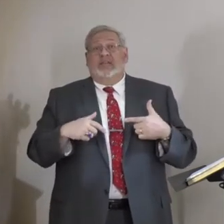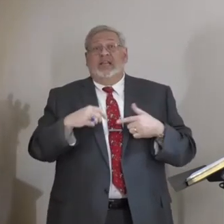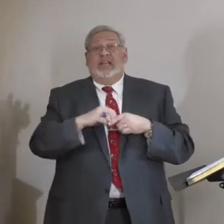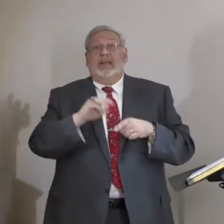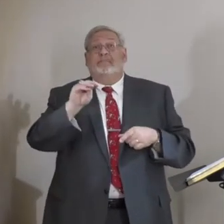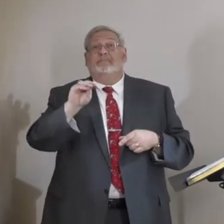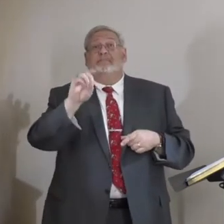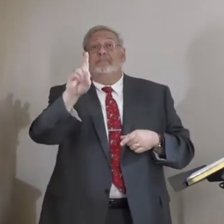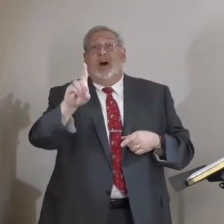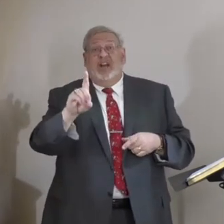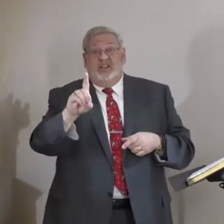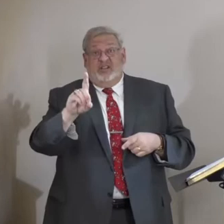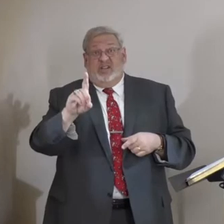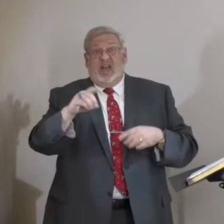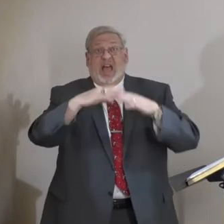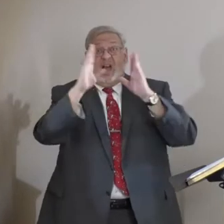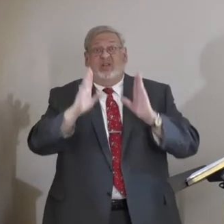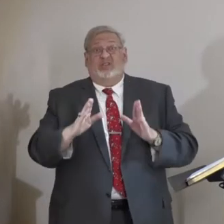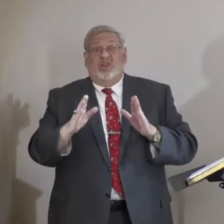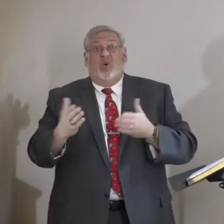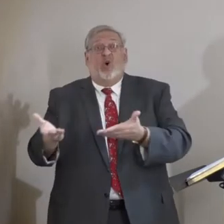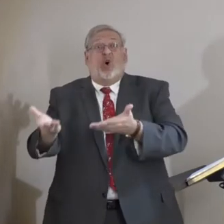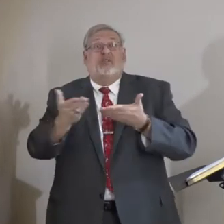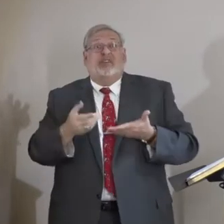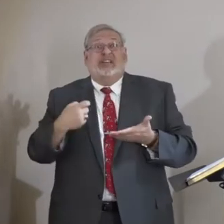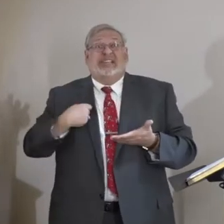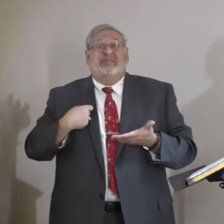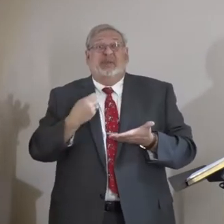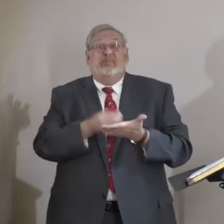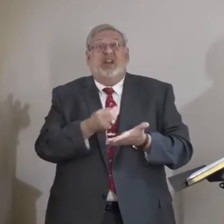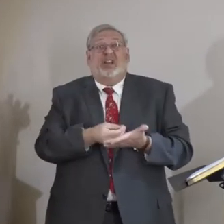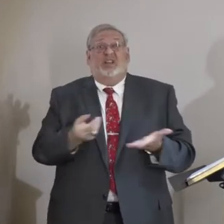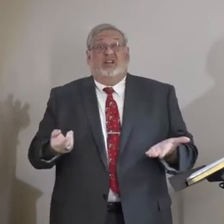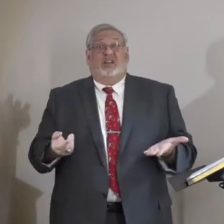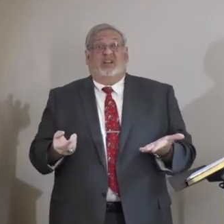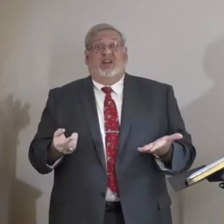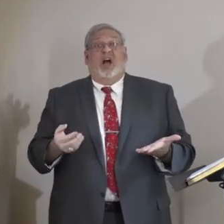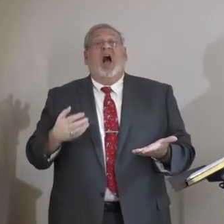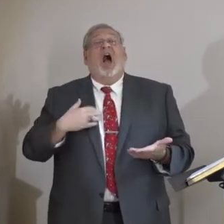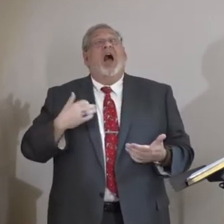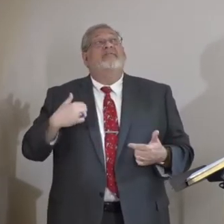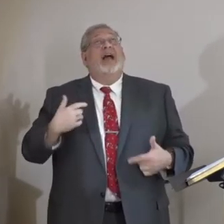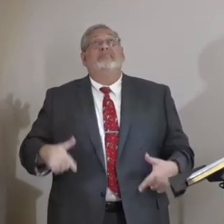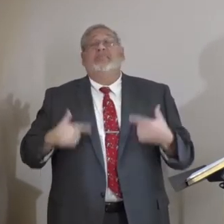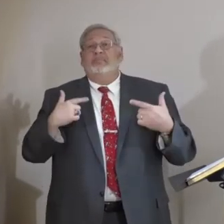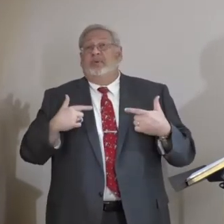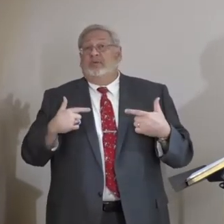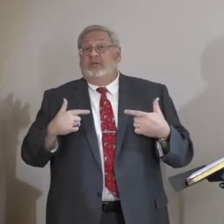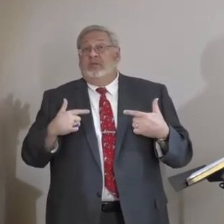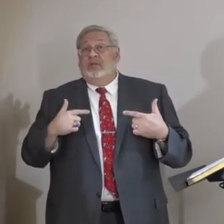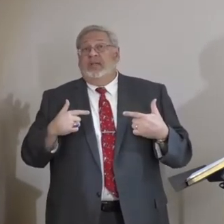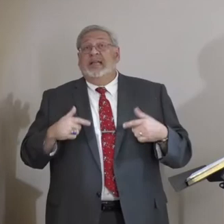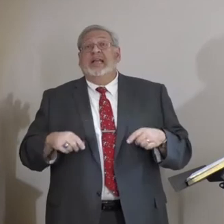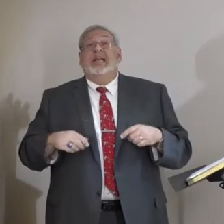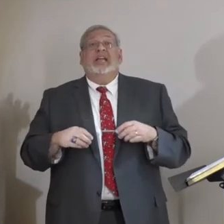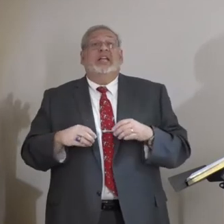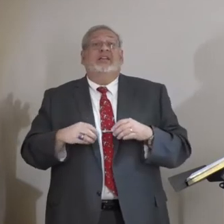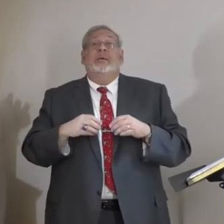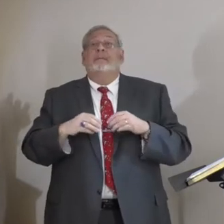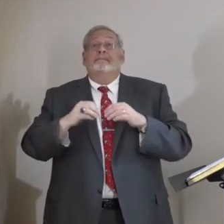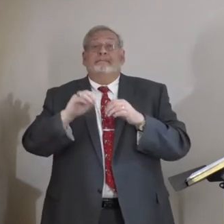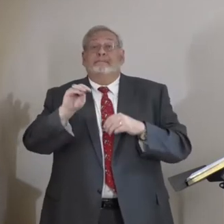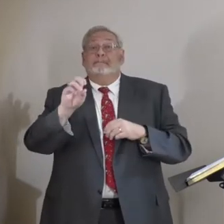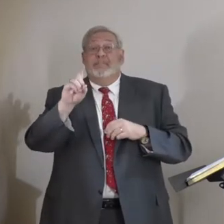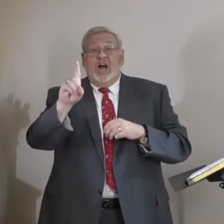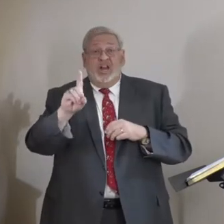huts come up to me and offer to give me money. I've had people living in mud huts cook up all the food that